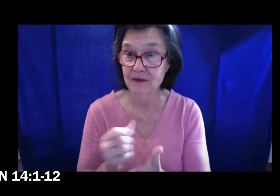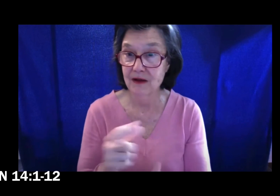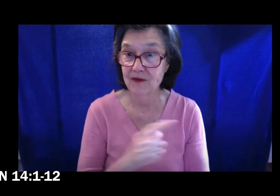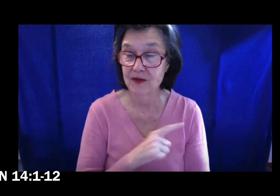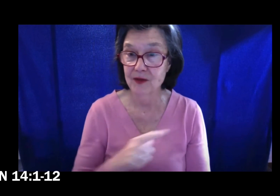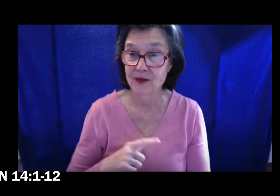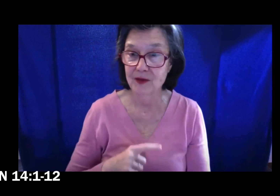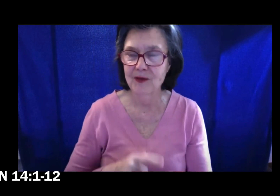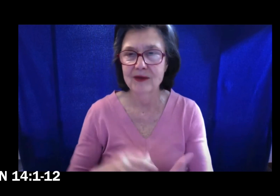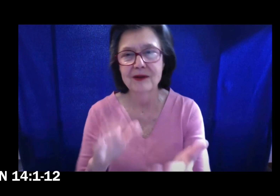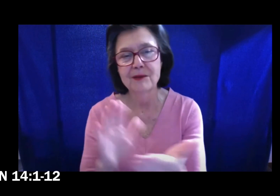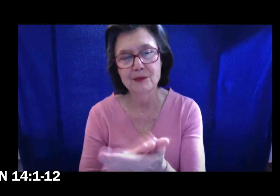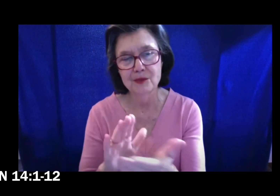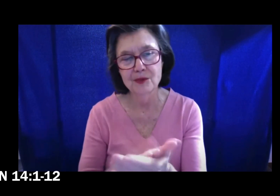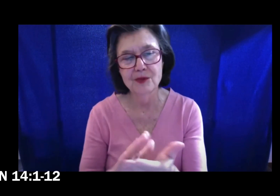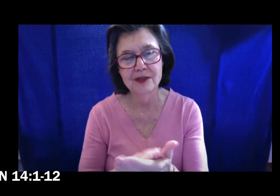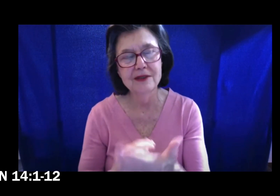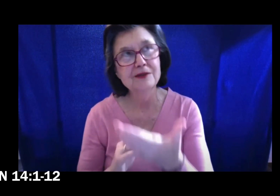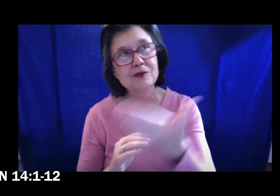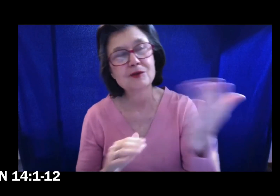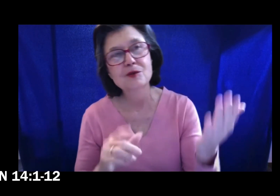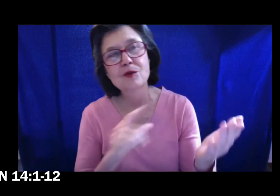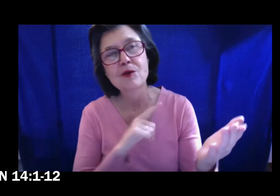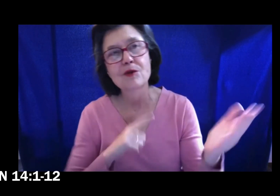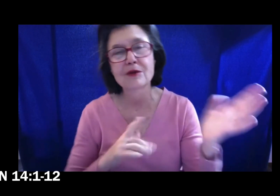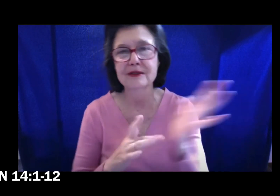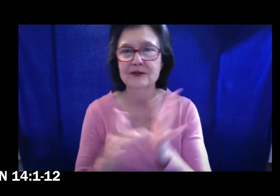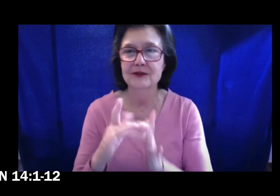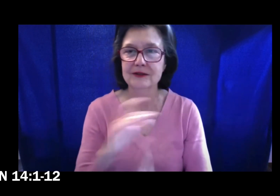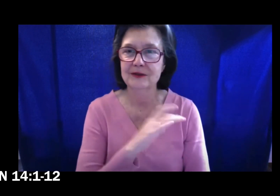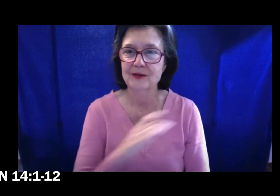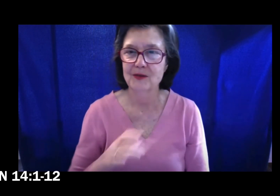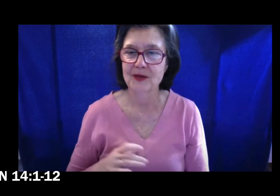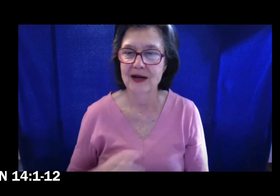The gospel of the Lord. Praise to you, Lord Jesus Christ. Let's do